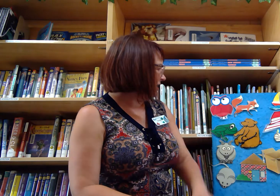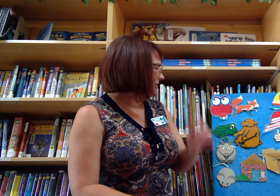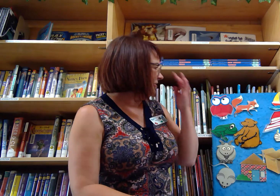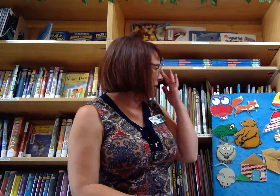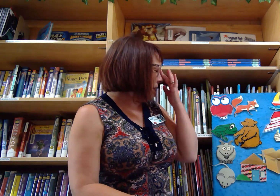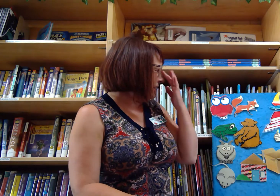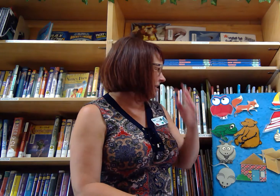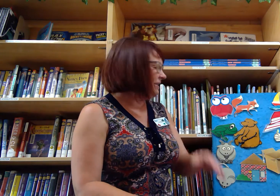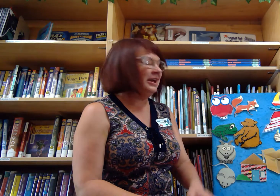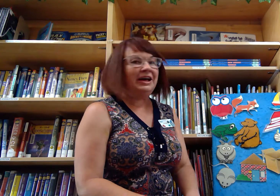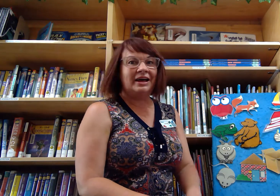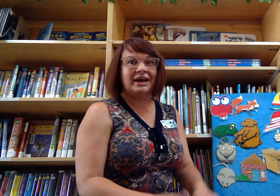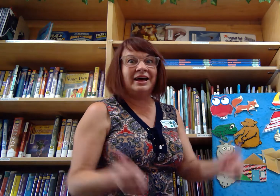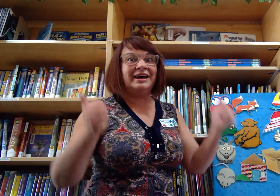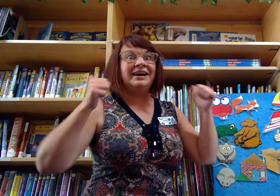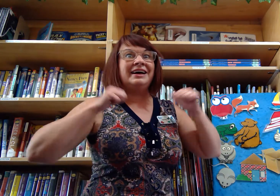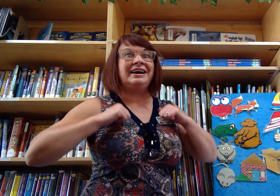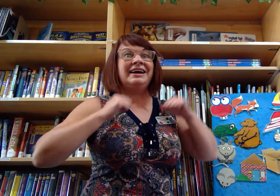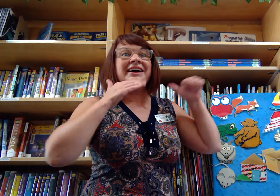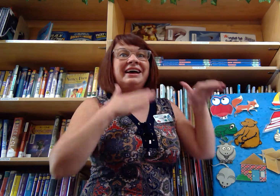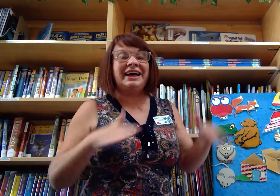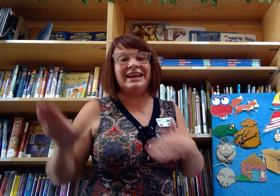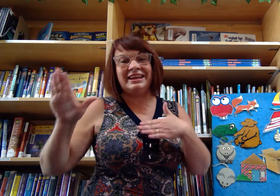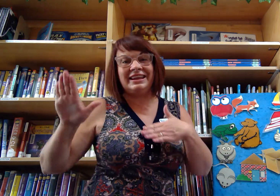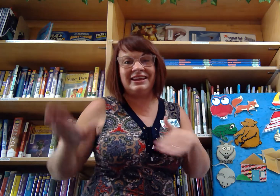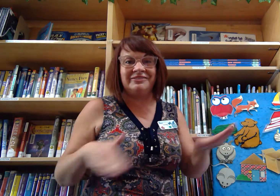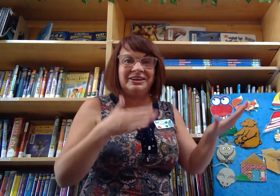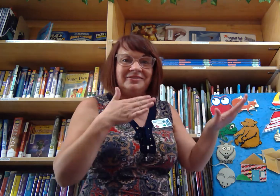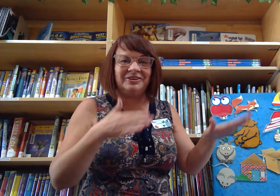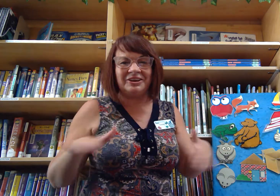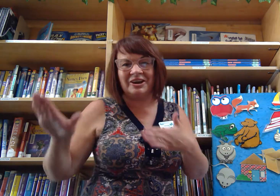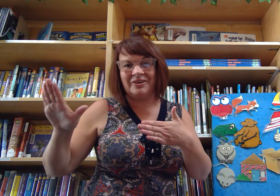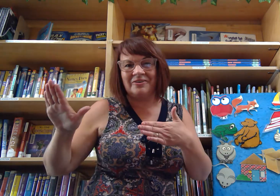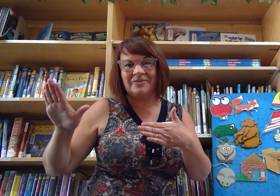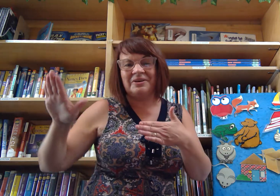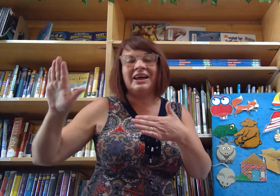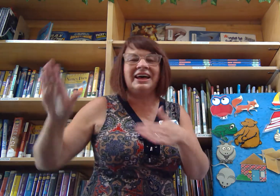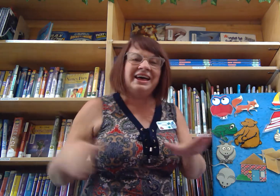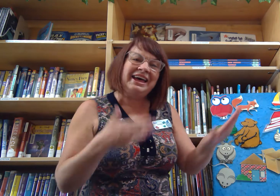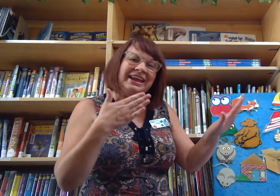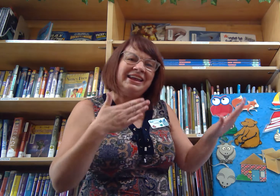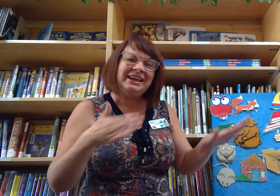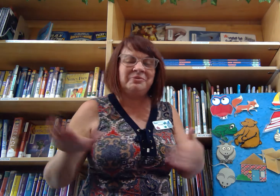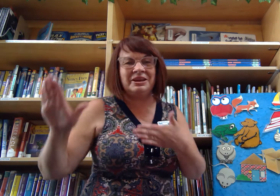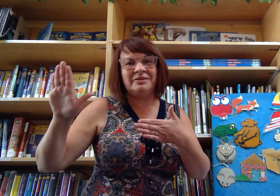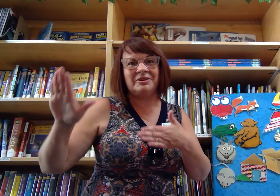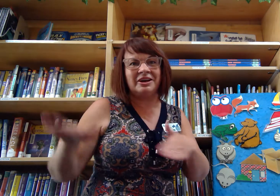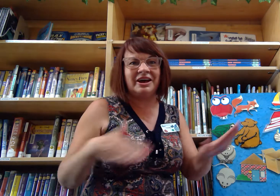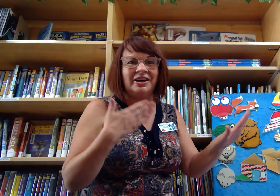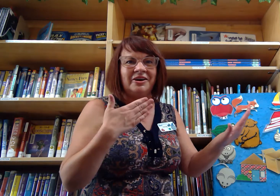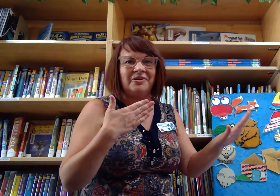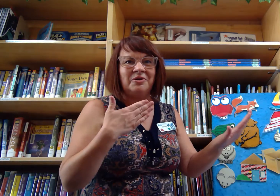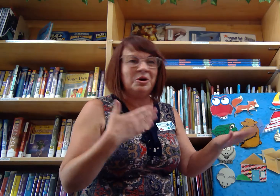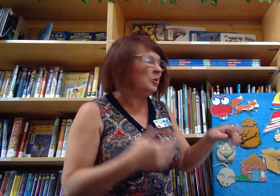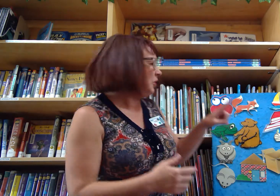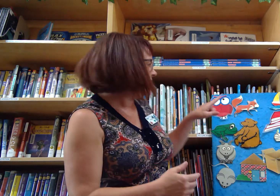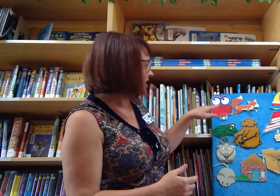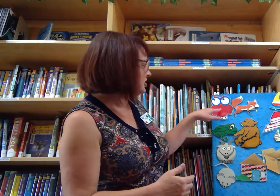Okay. Uh, hiking we will go. A hiking we will go. We'll catch